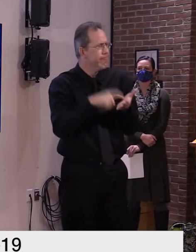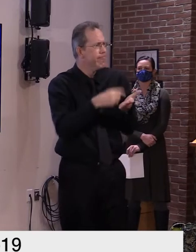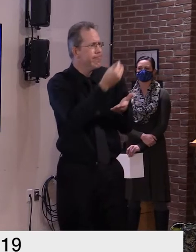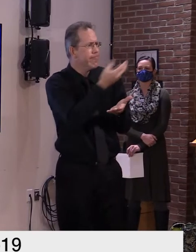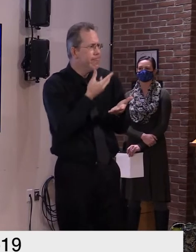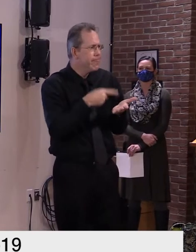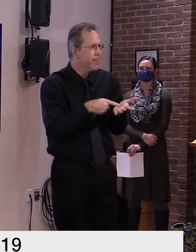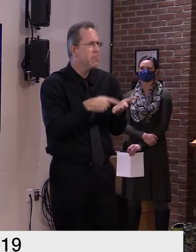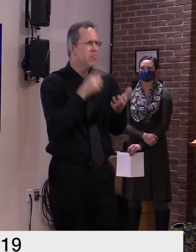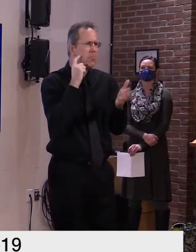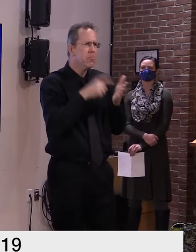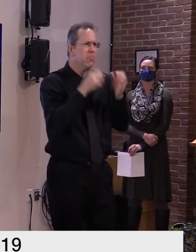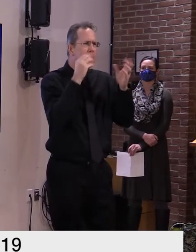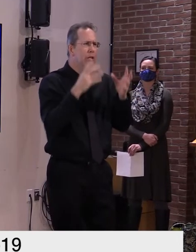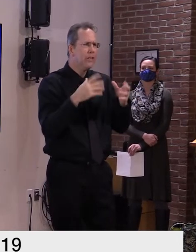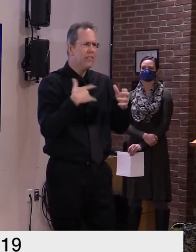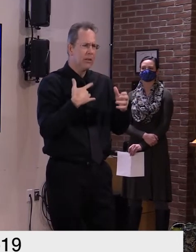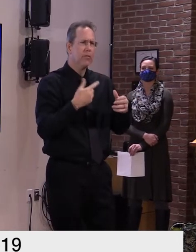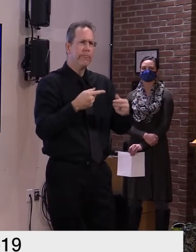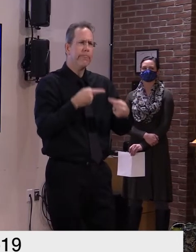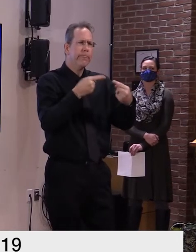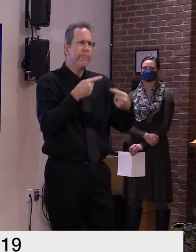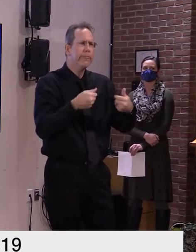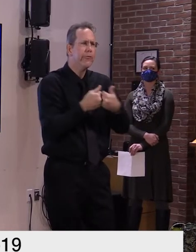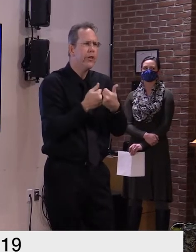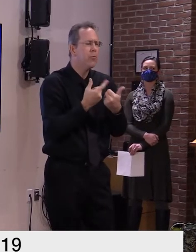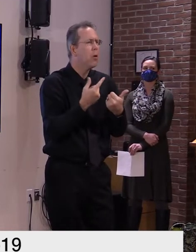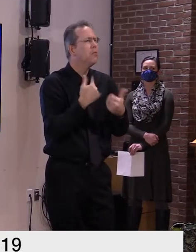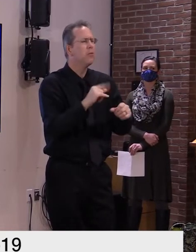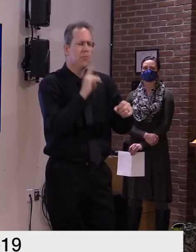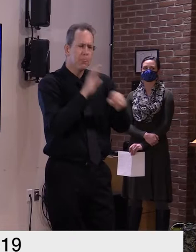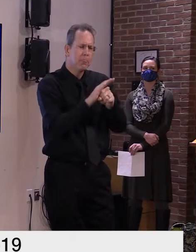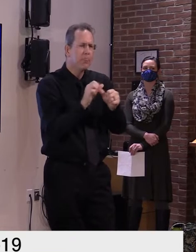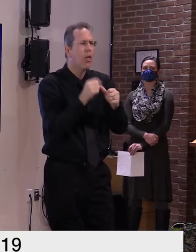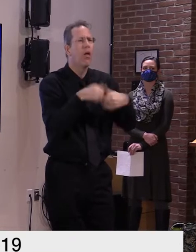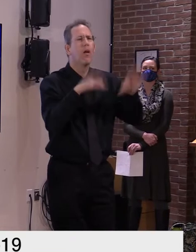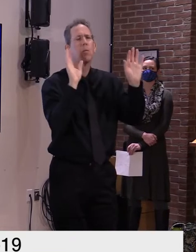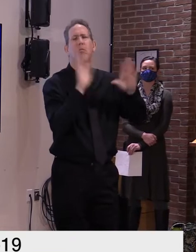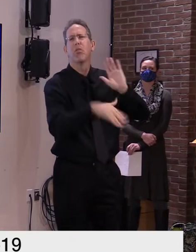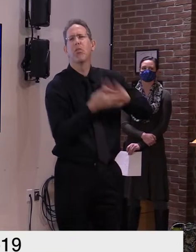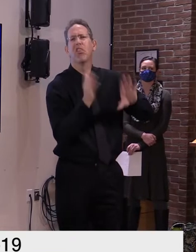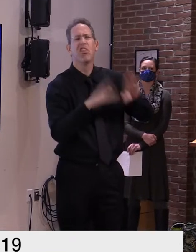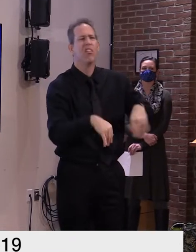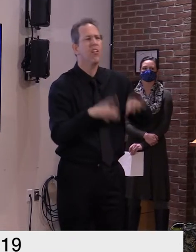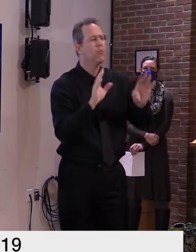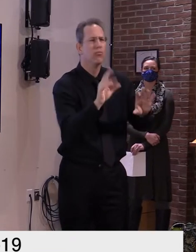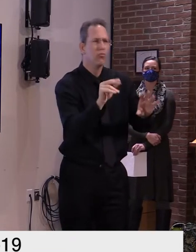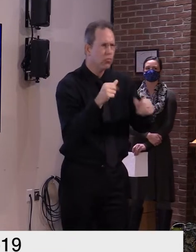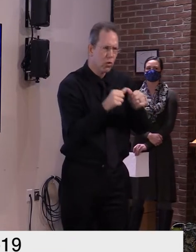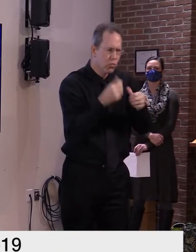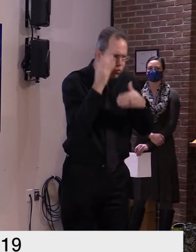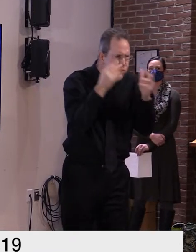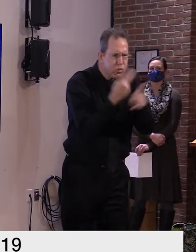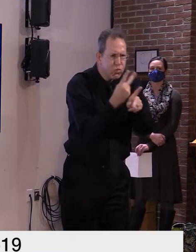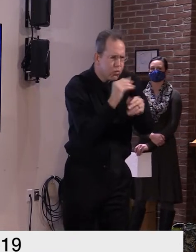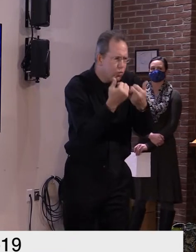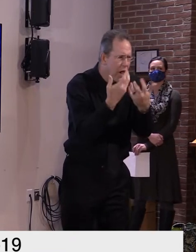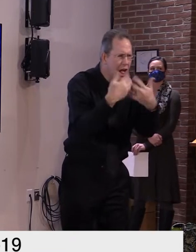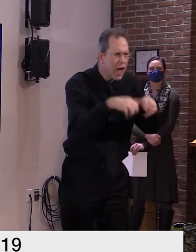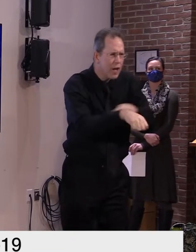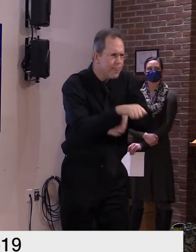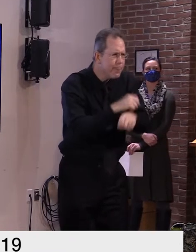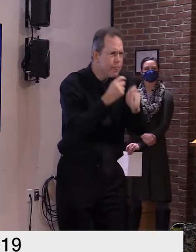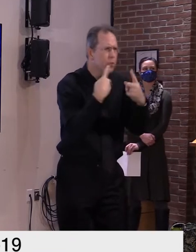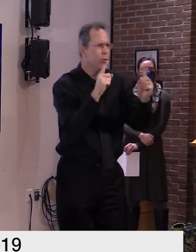day they continue to be committed to student learning and well-being they are indomitable across the board cte directors report